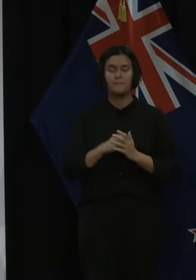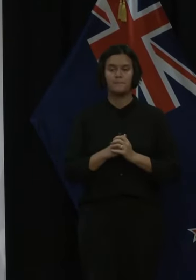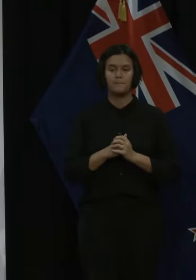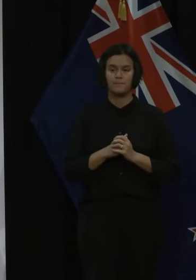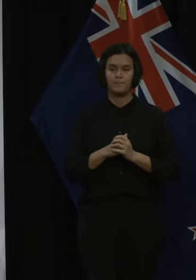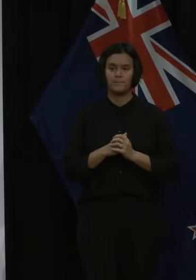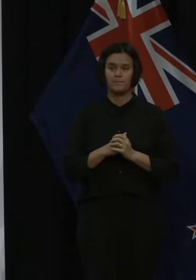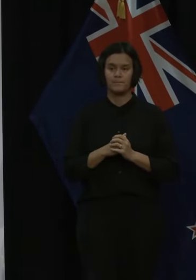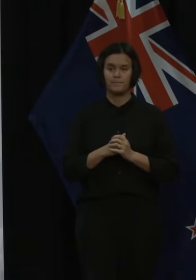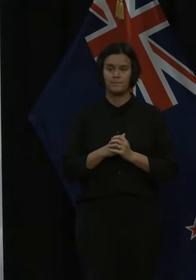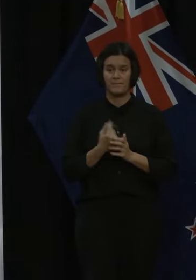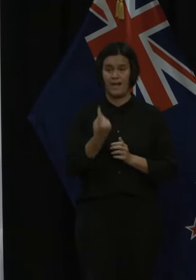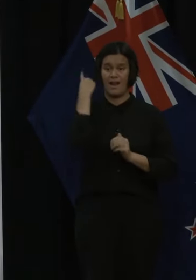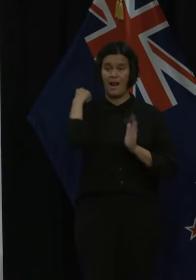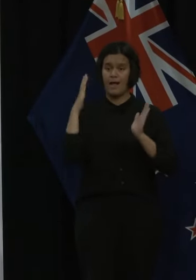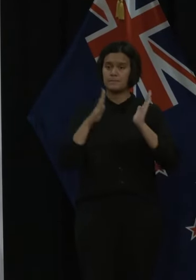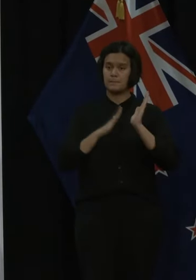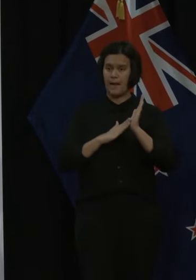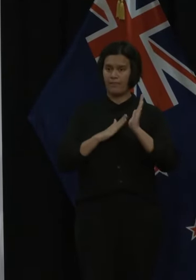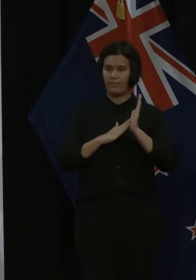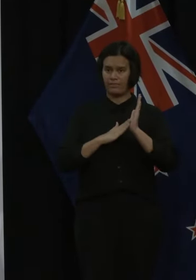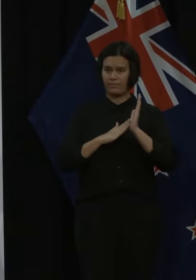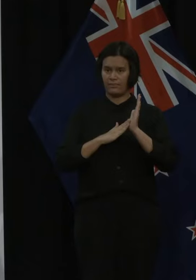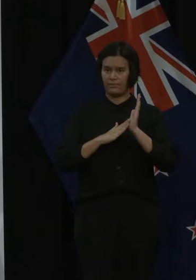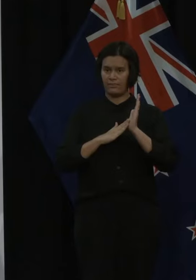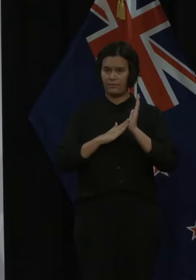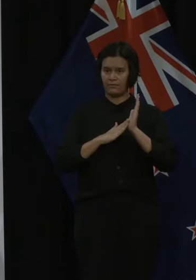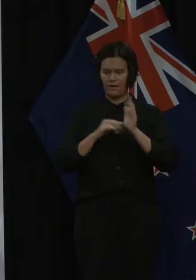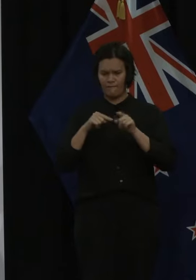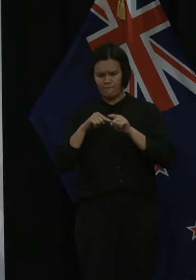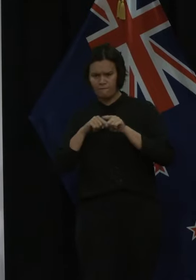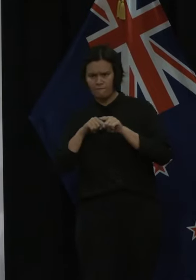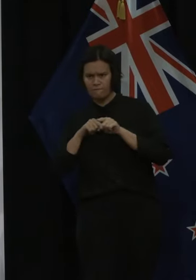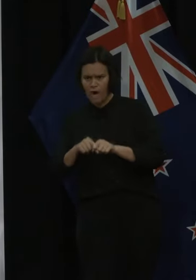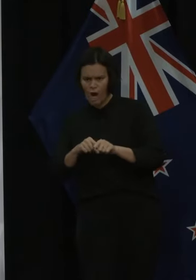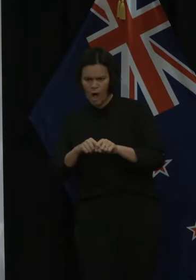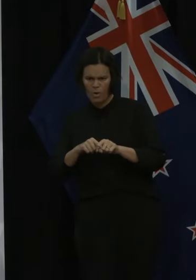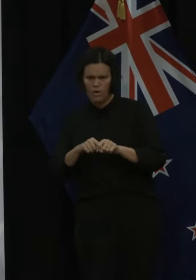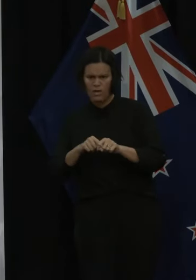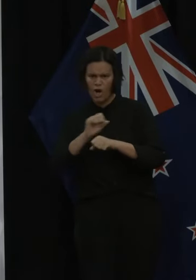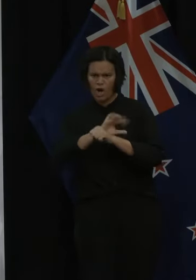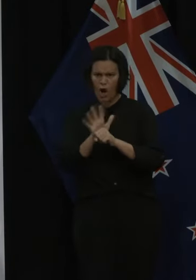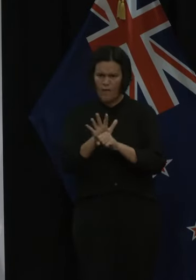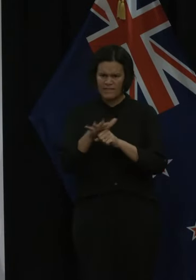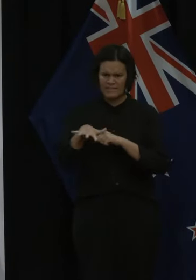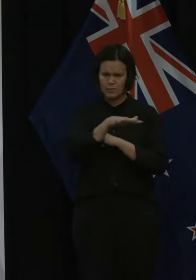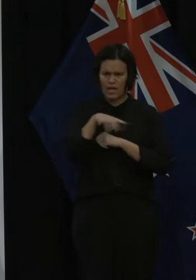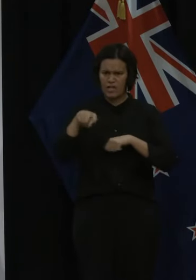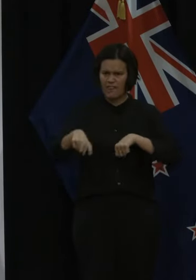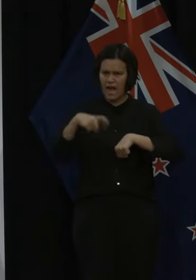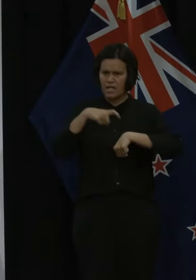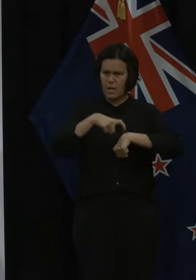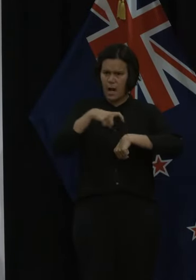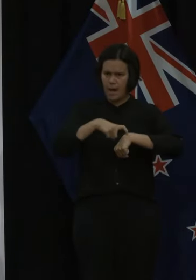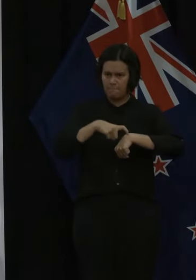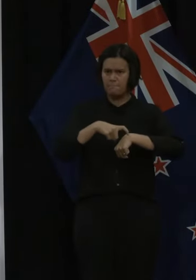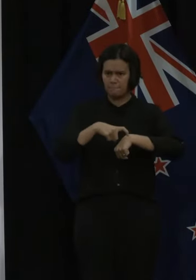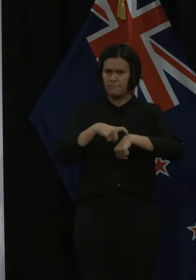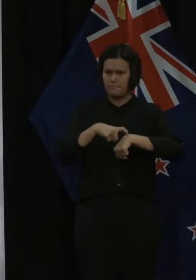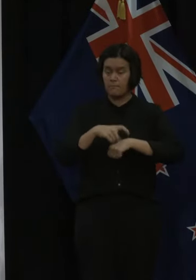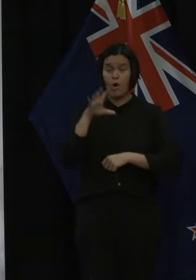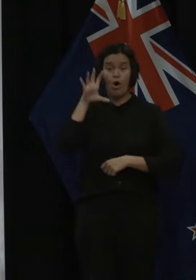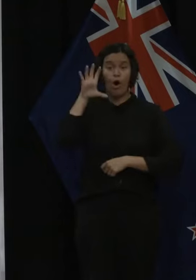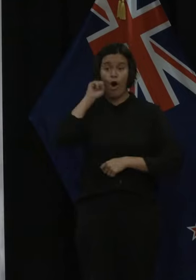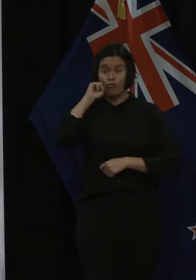based on the predicted trends from early November. You can see the blue line at the top and then the orange line at the bottom. The first being